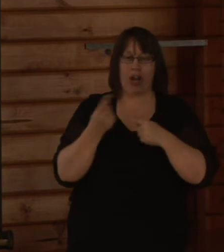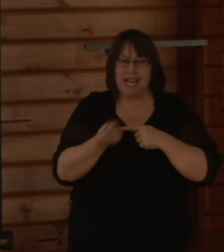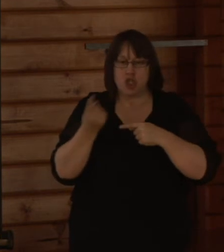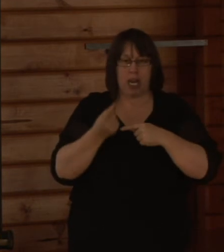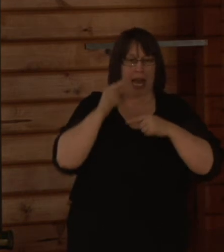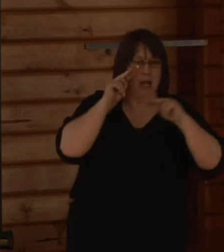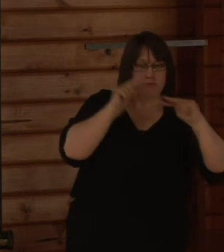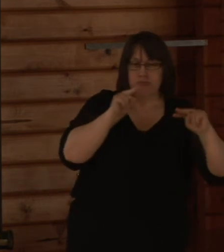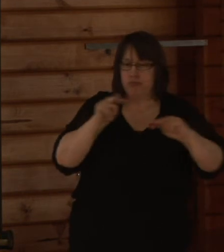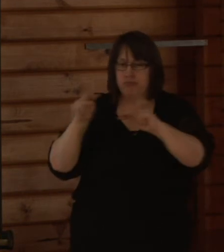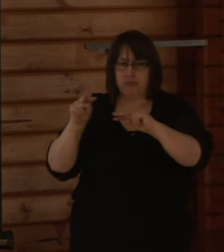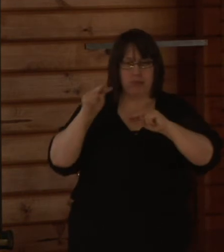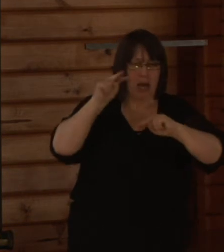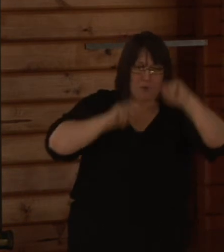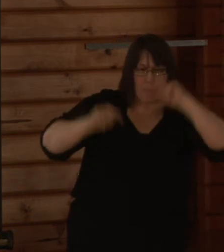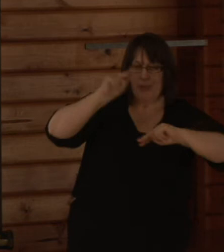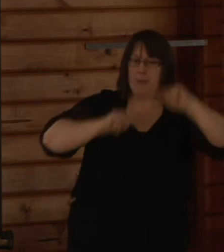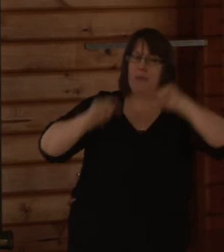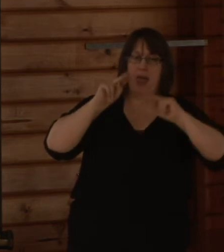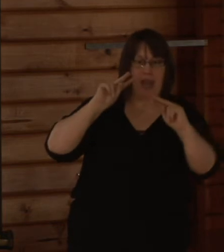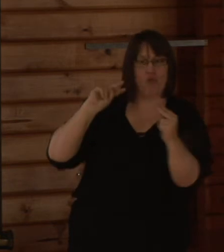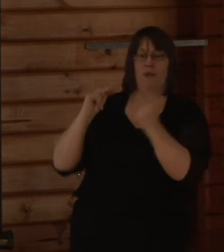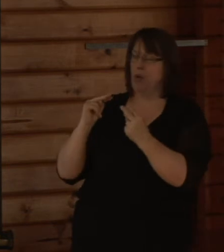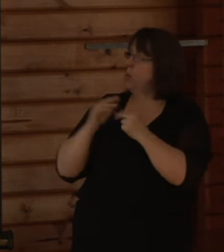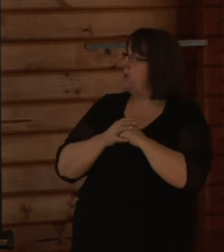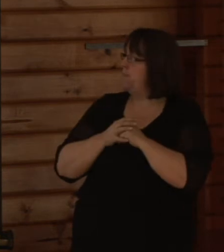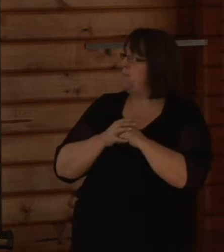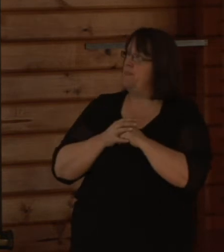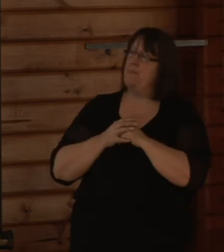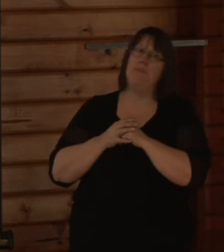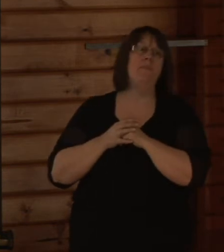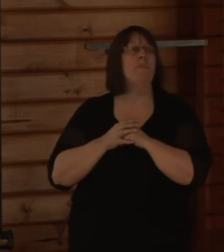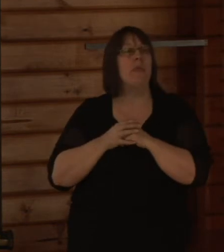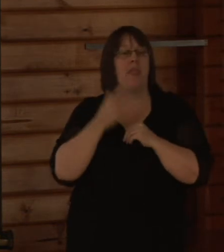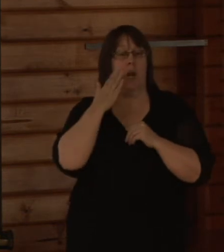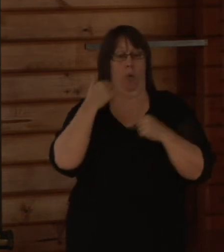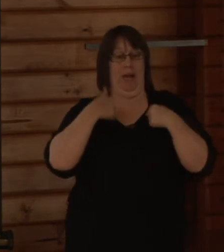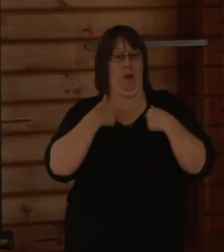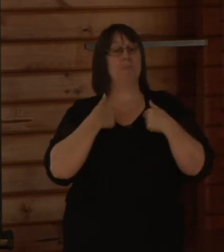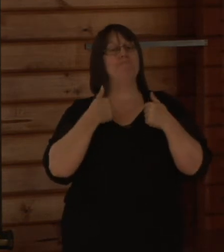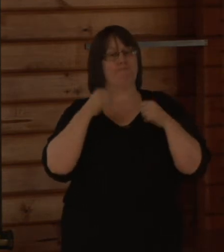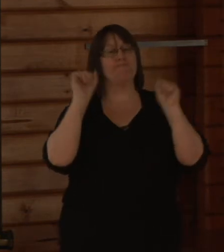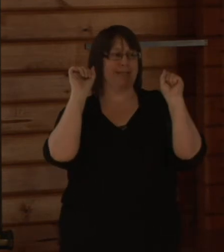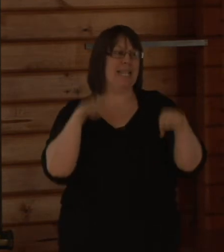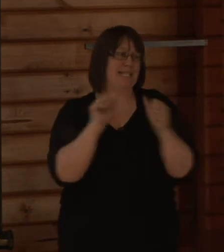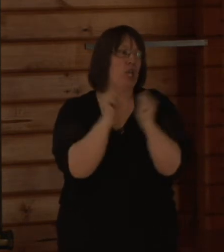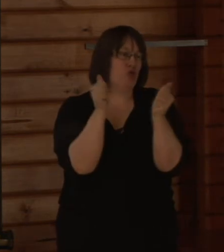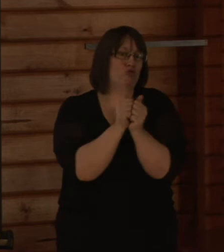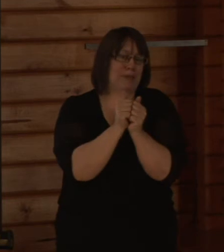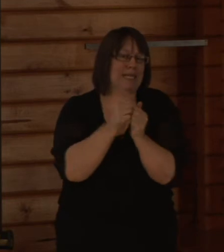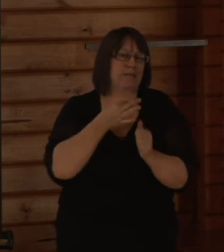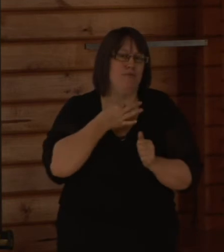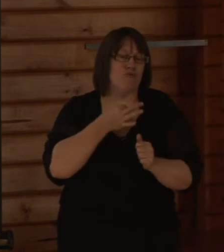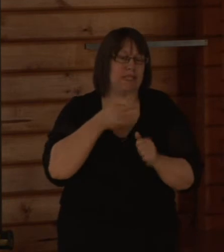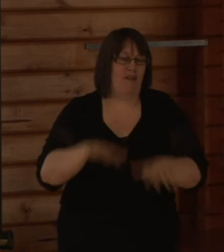reviews. Once we as engineers have determined that we consider the increased flood vulnerability